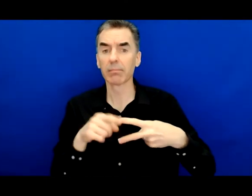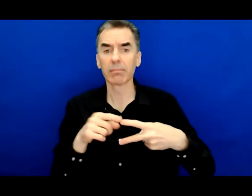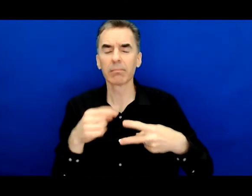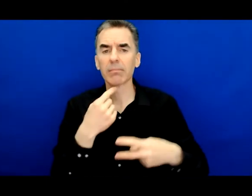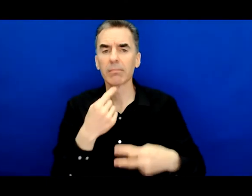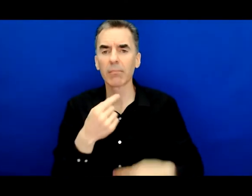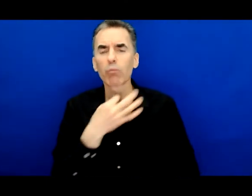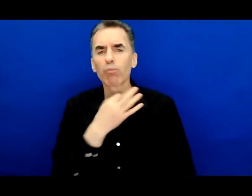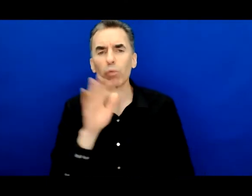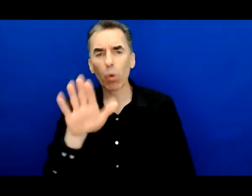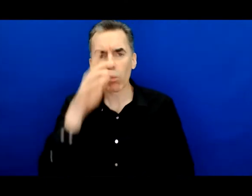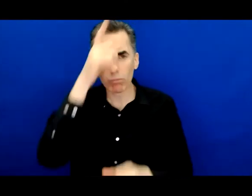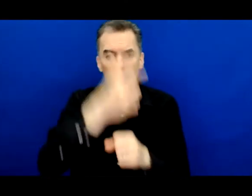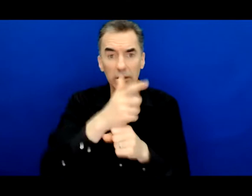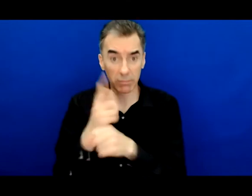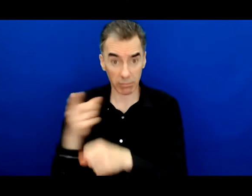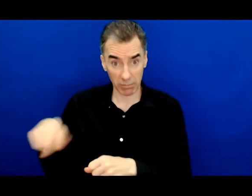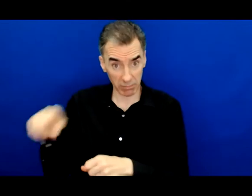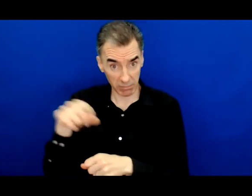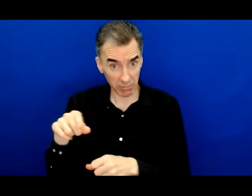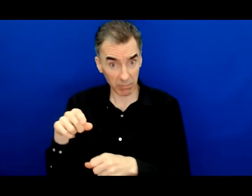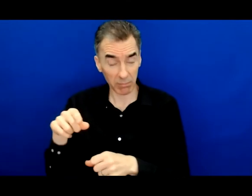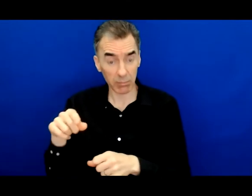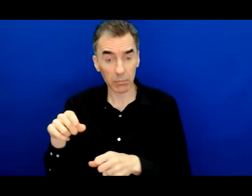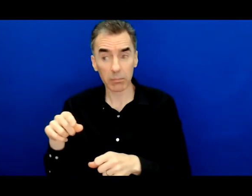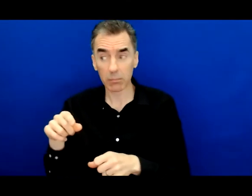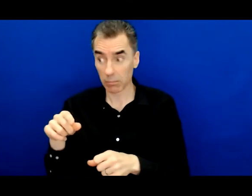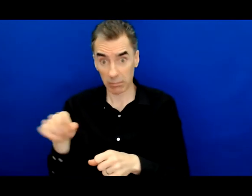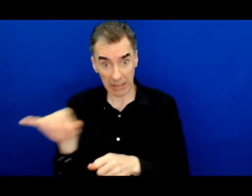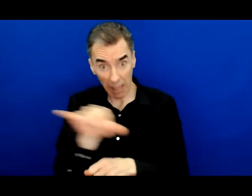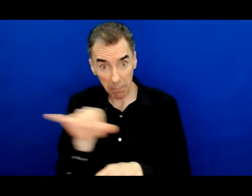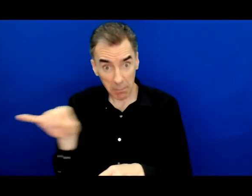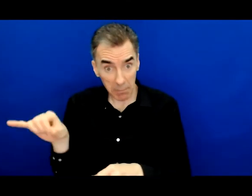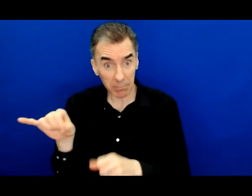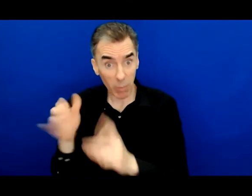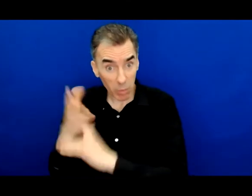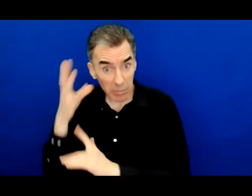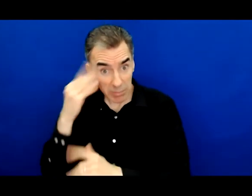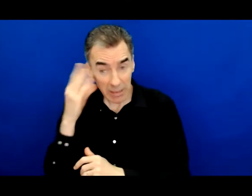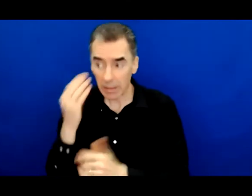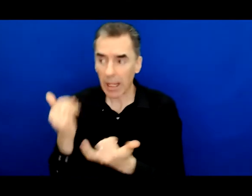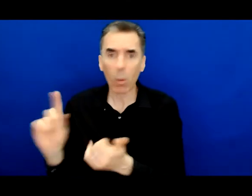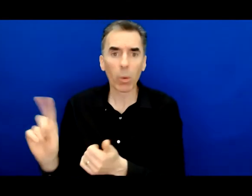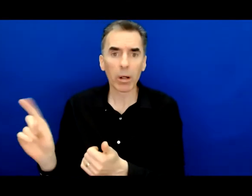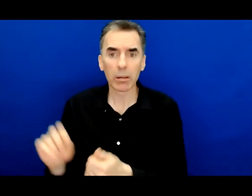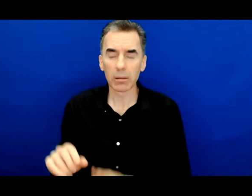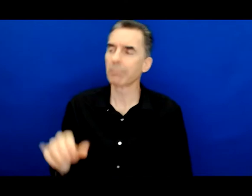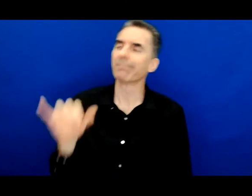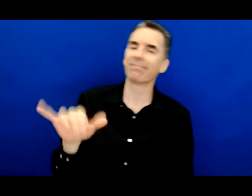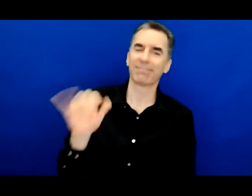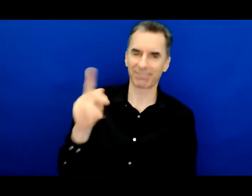siblings did they endear the same type of challenges that you survived where are they now so thanks for that